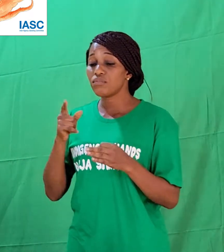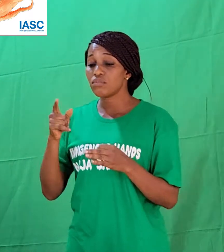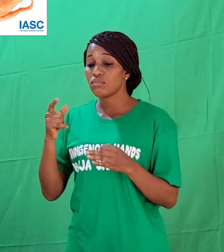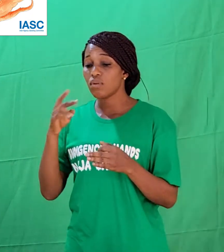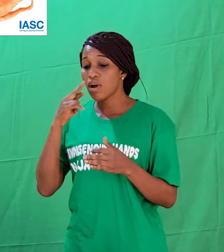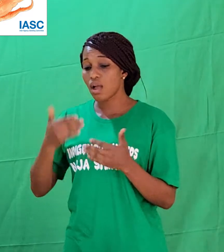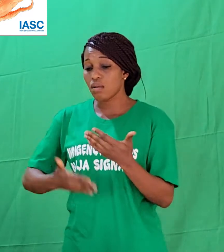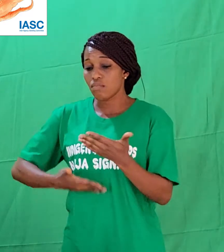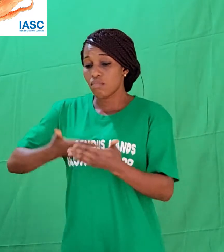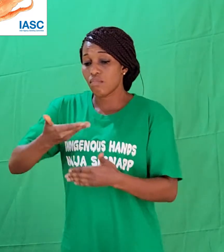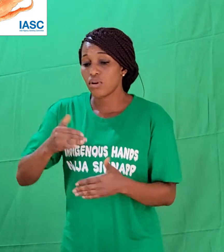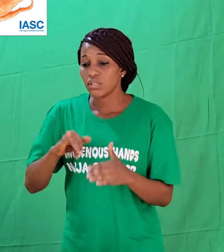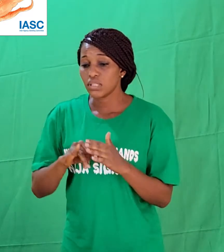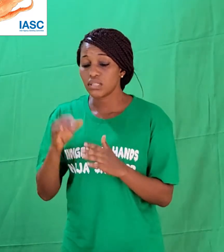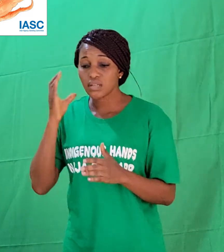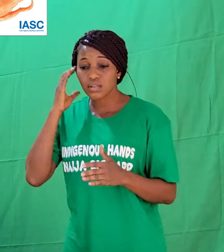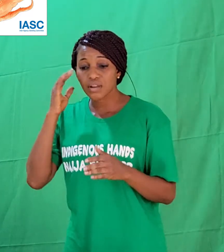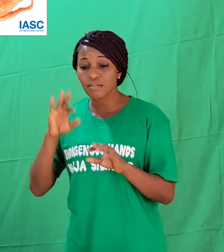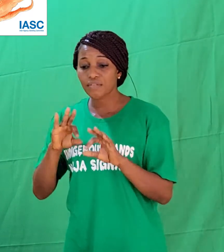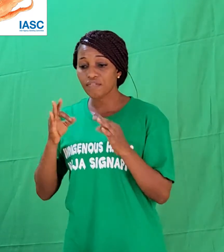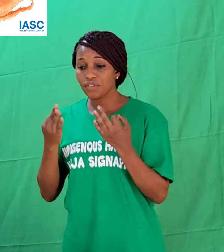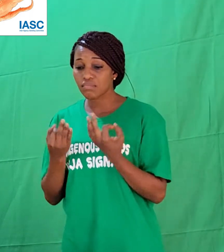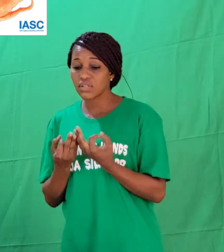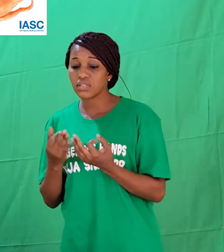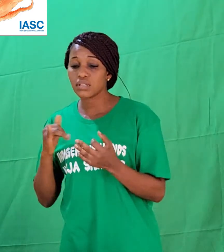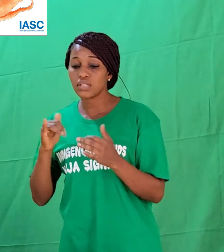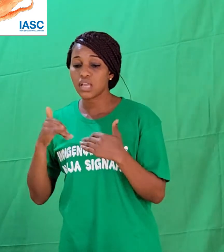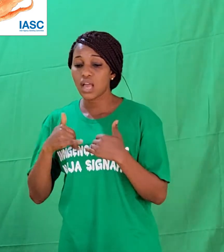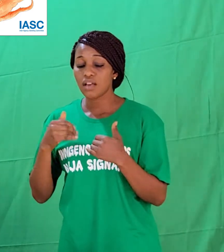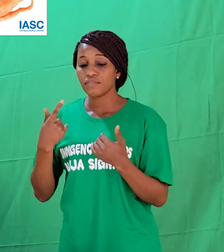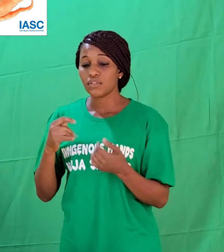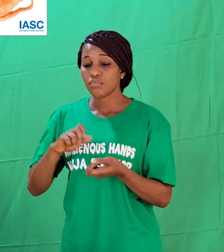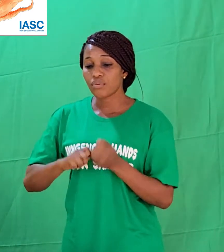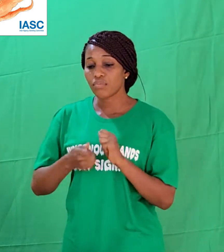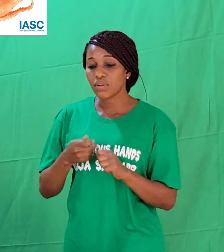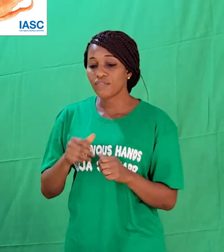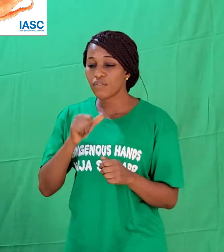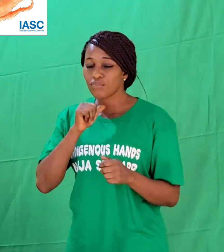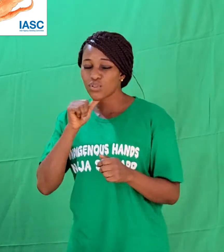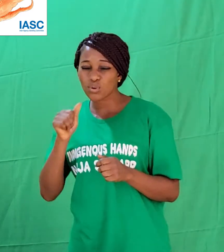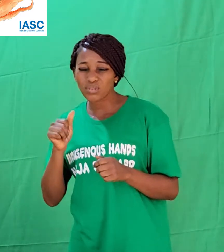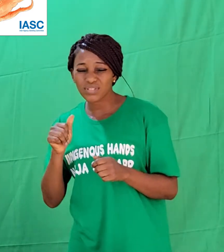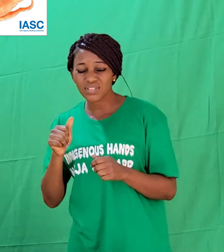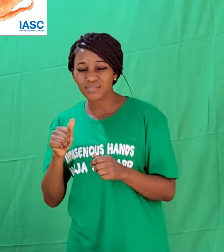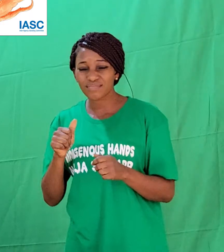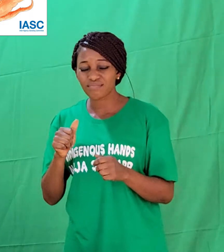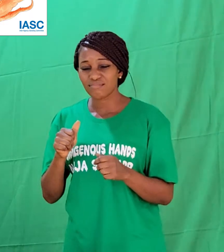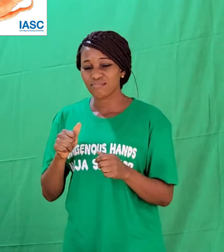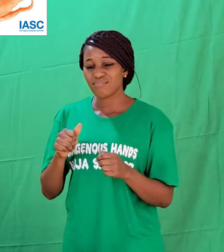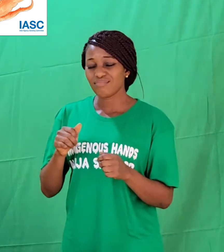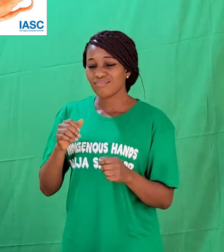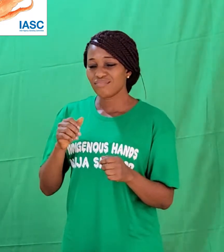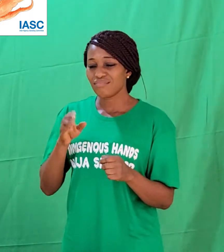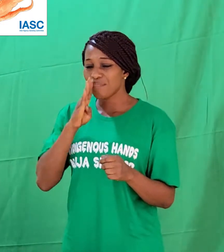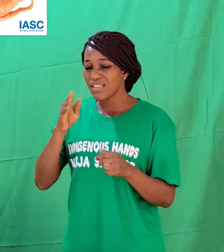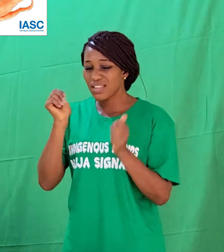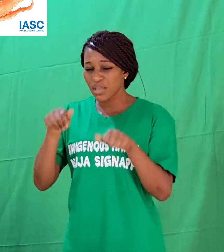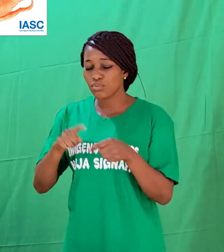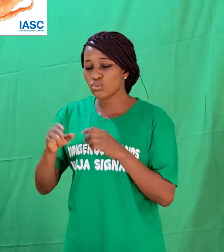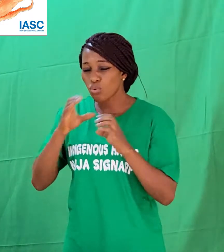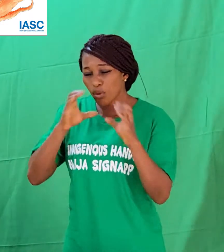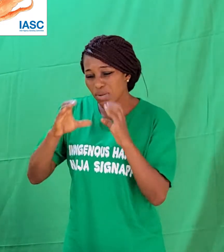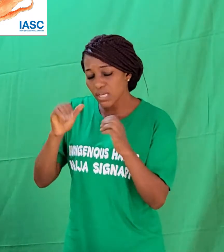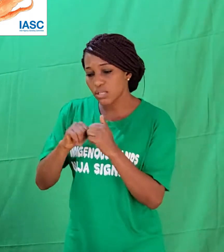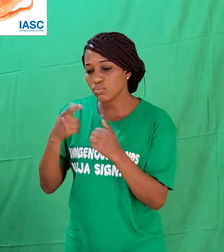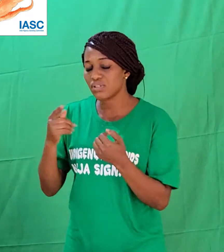having to communicate with their family members because it is not easy for parents to go to learn sign language.